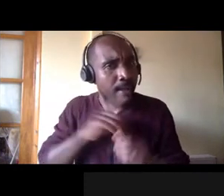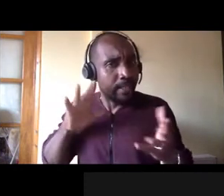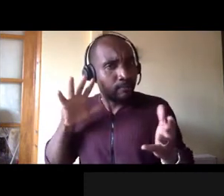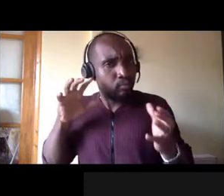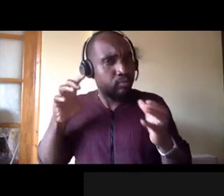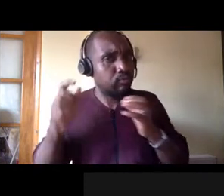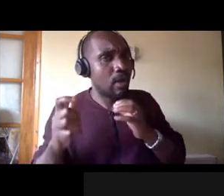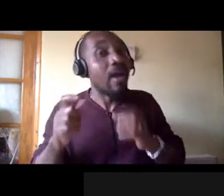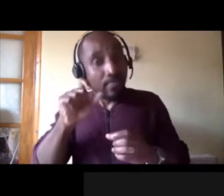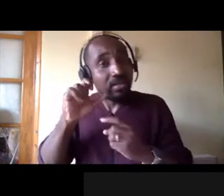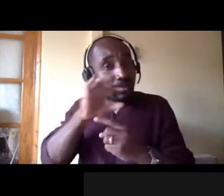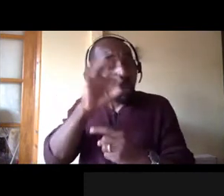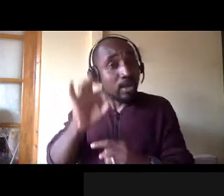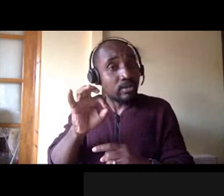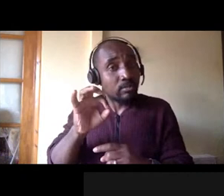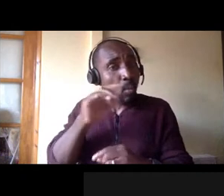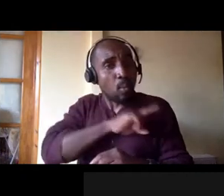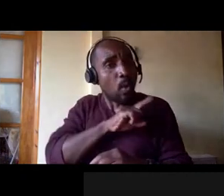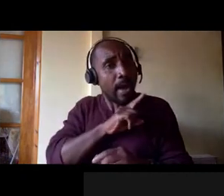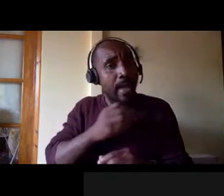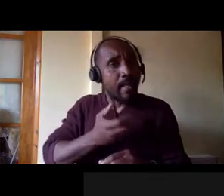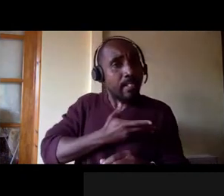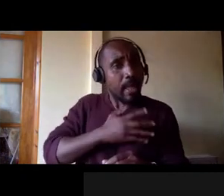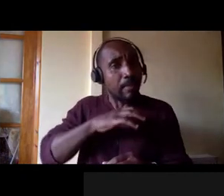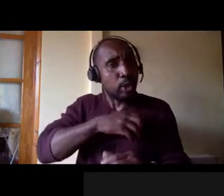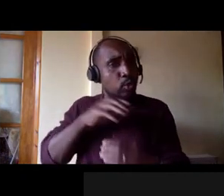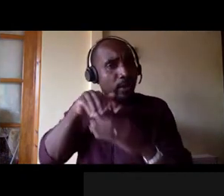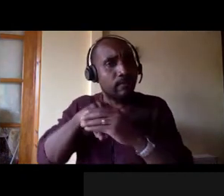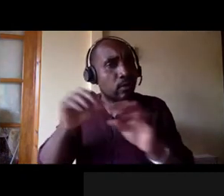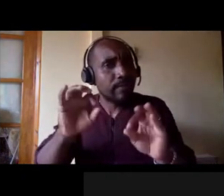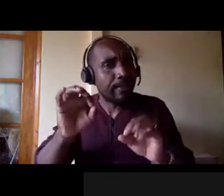question that was posed. So